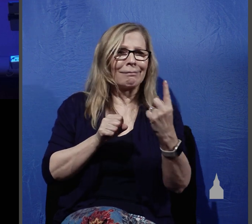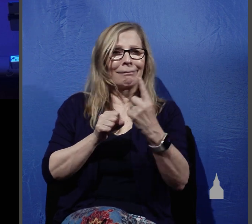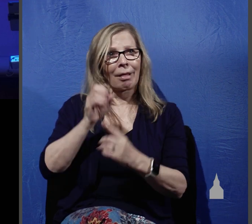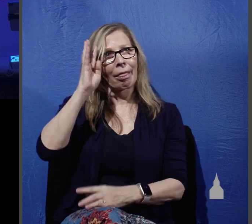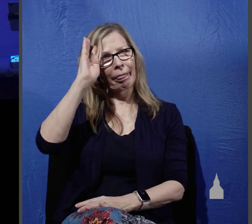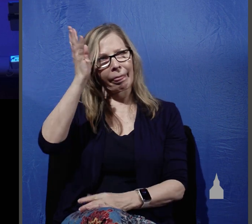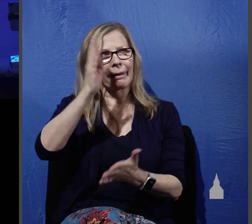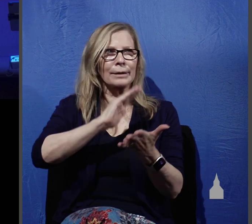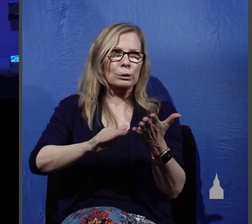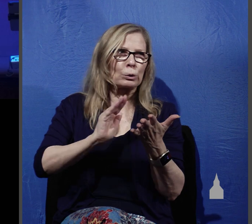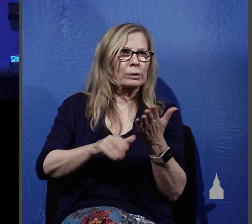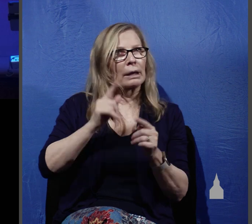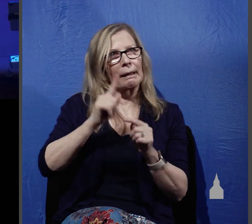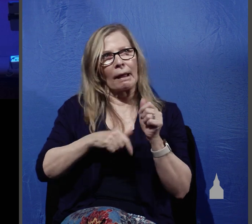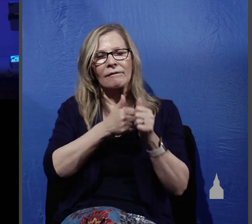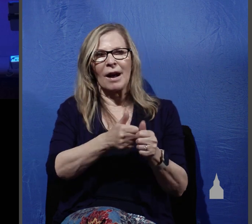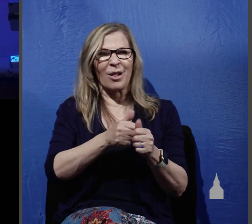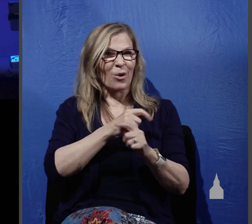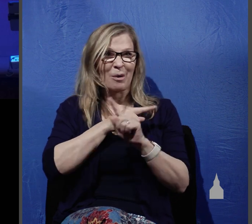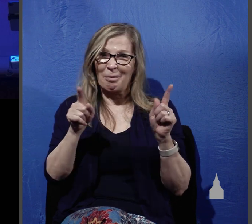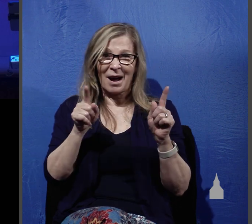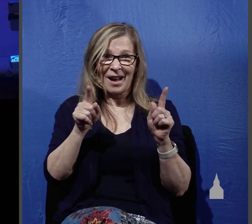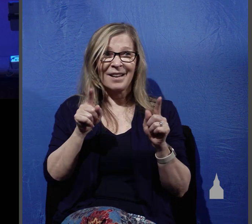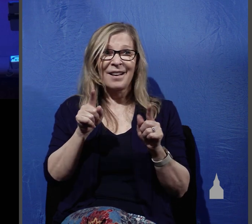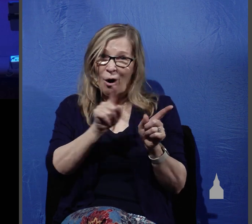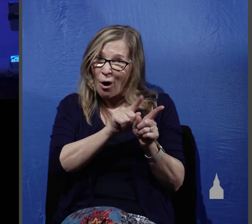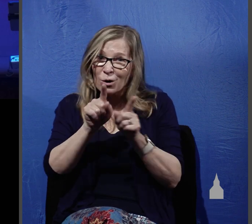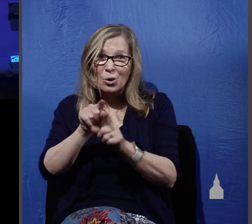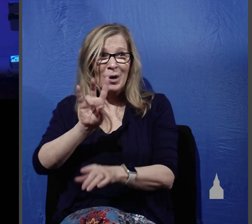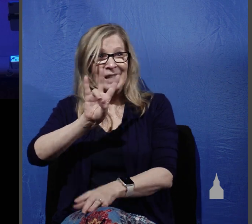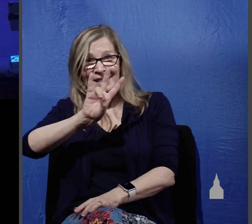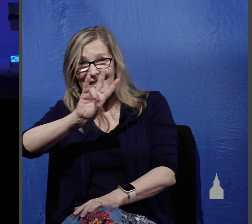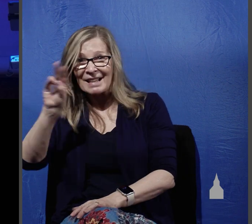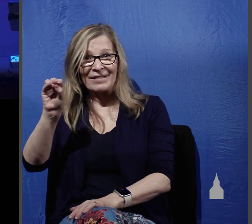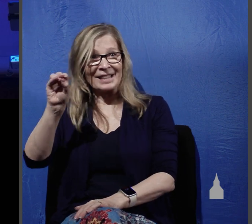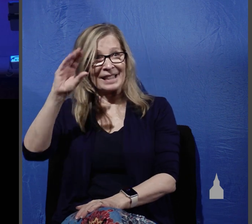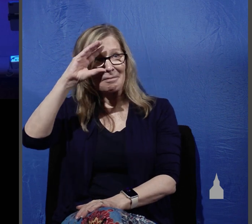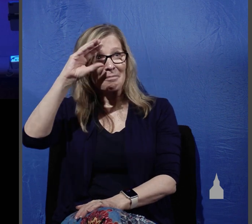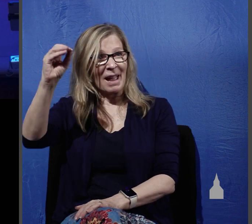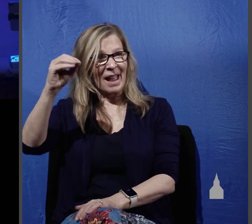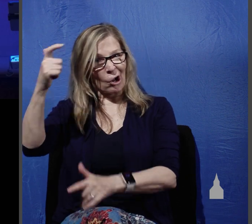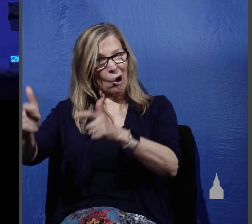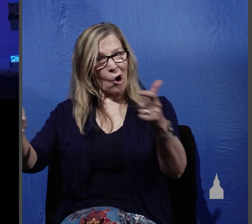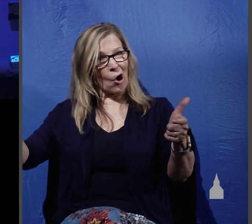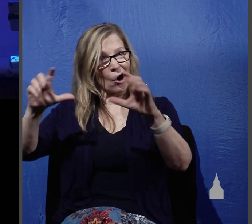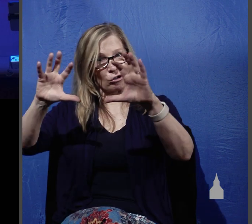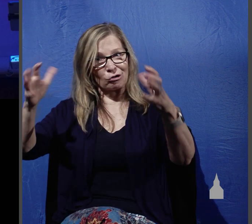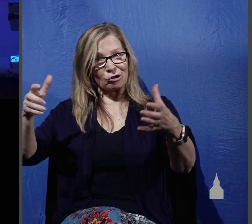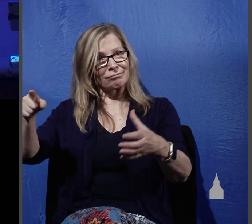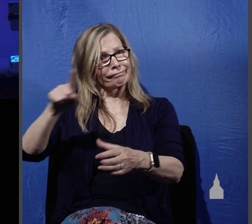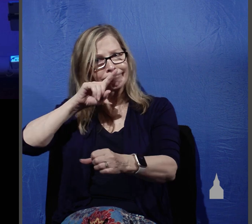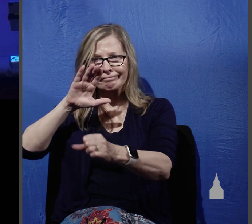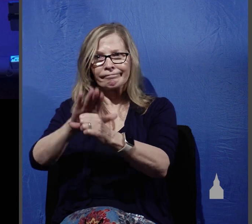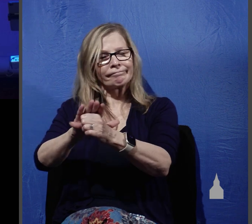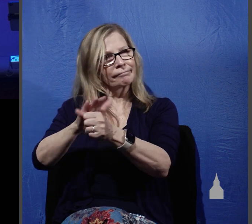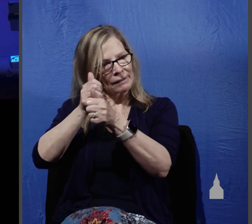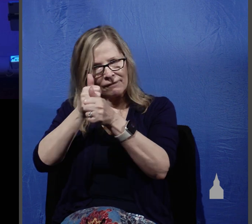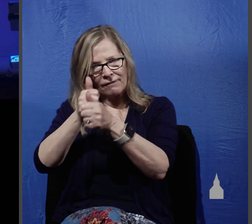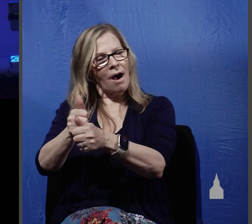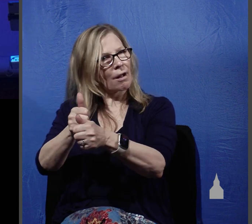also was a rather large group of 70 men who were committed followers of Christ, men